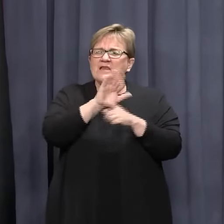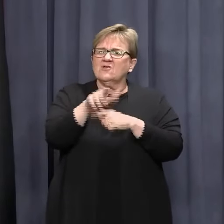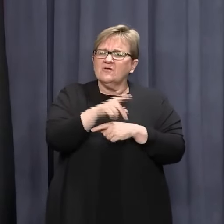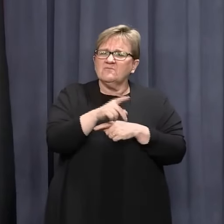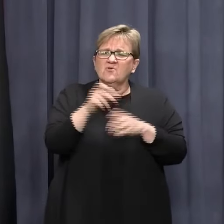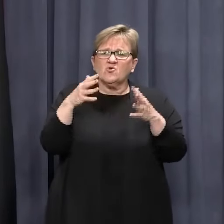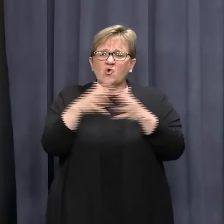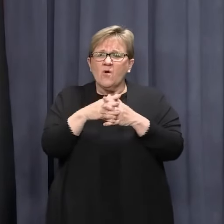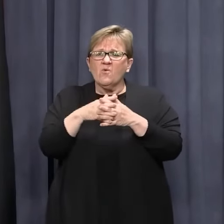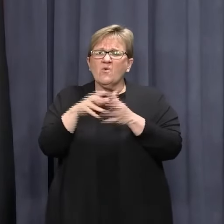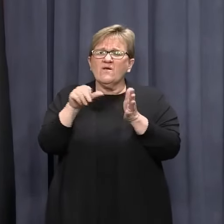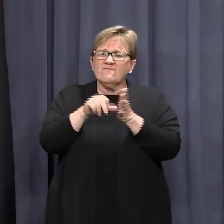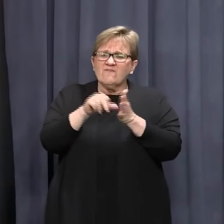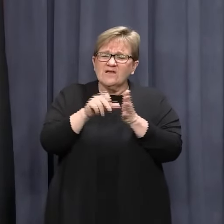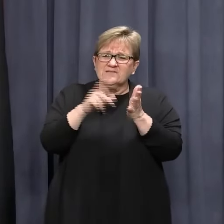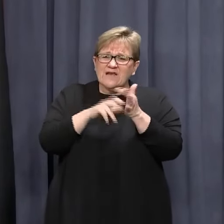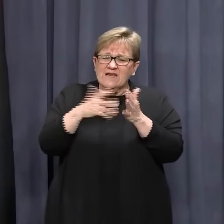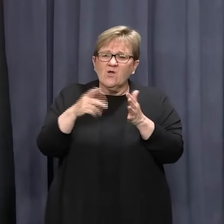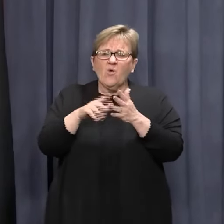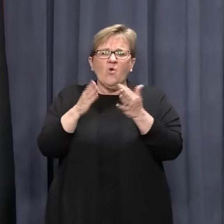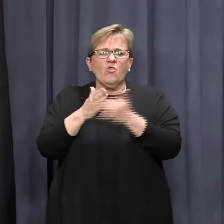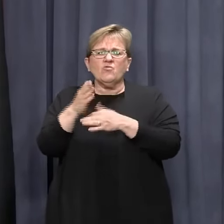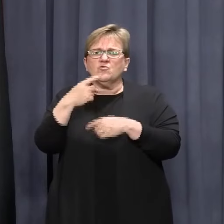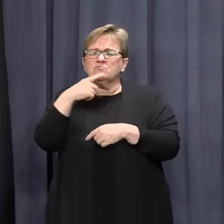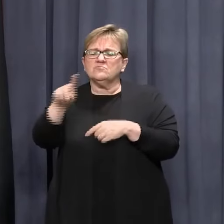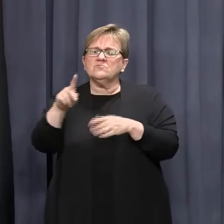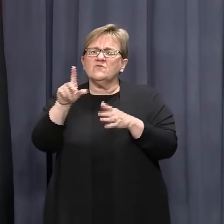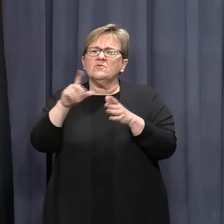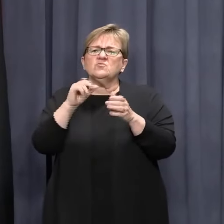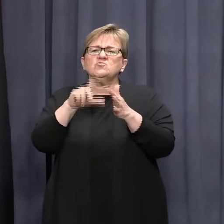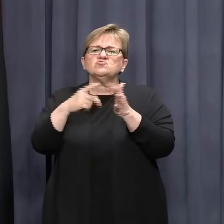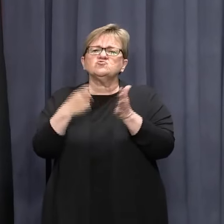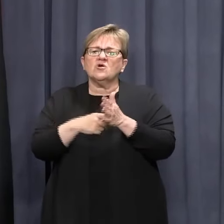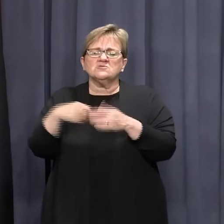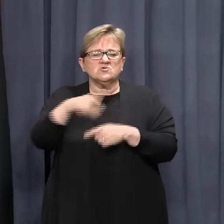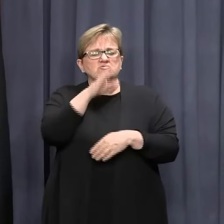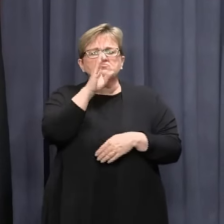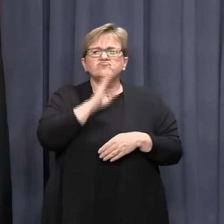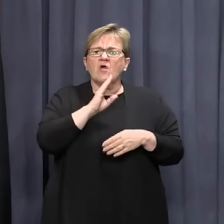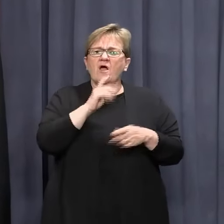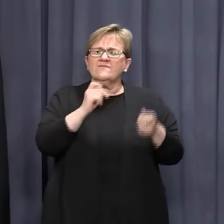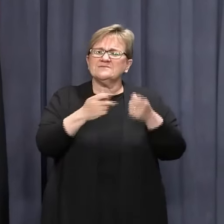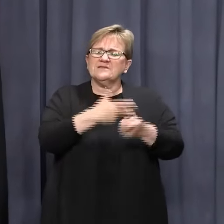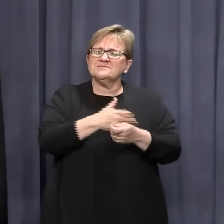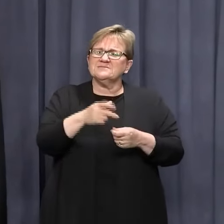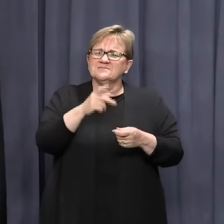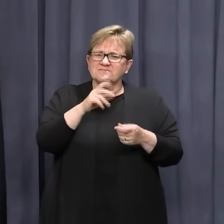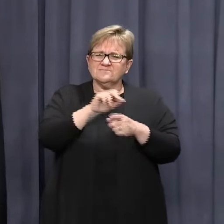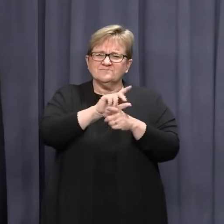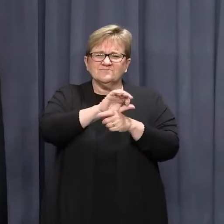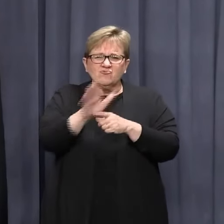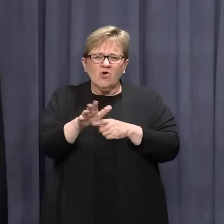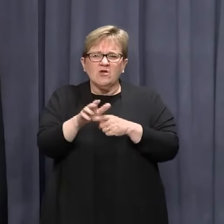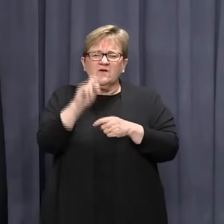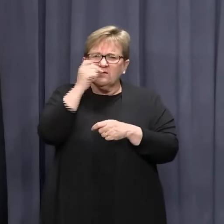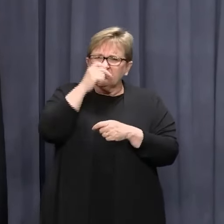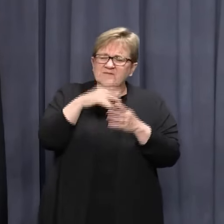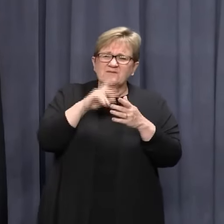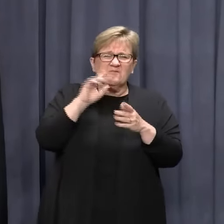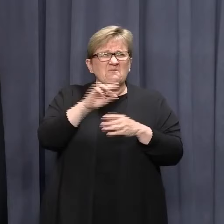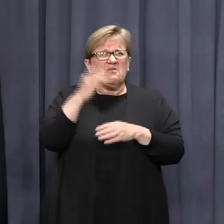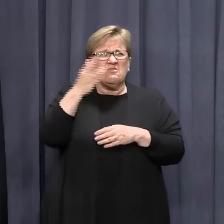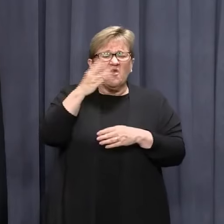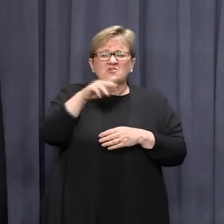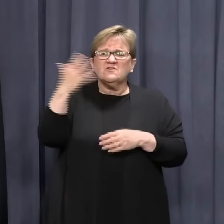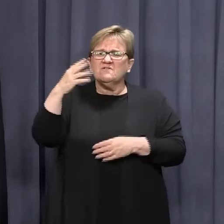the Commonwealth funded respiratory clinics, or by referral from a GP to a private pathology lab. As I said, we're testing between 13,000 and